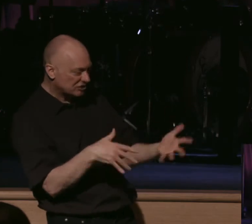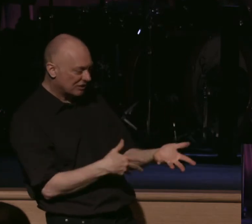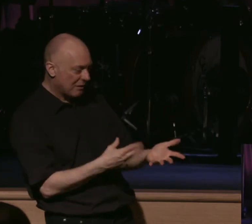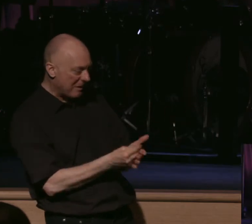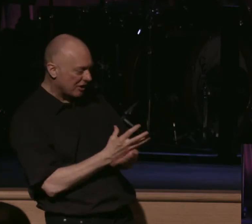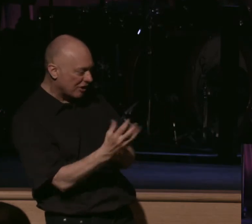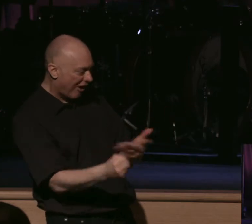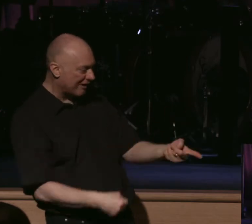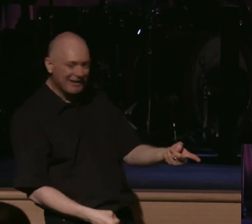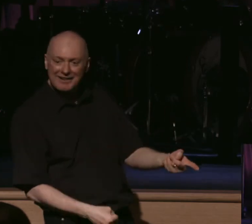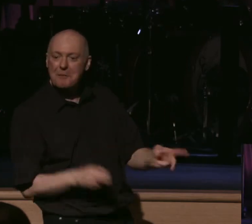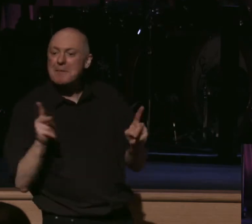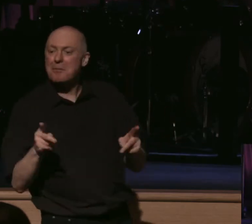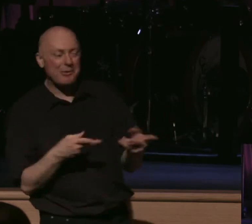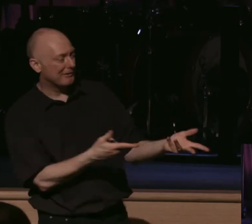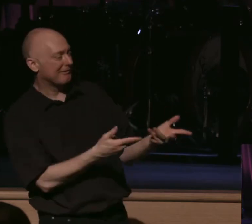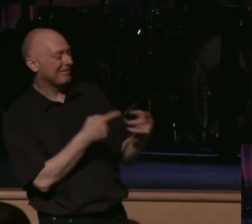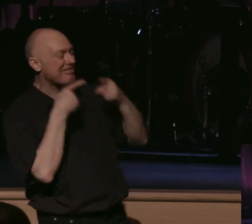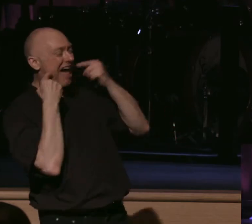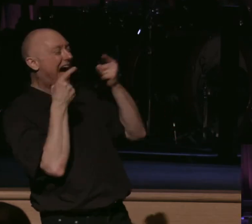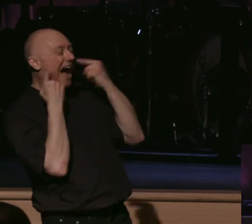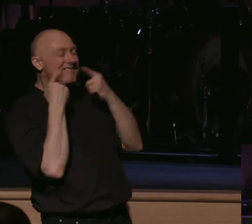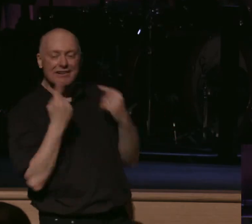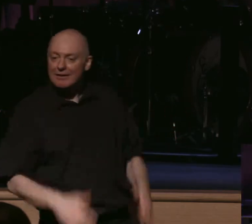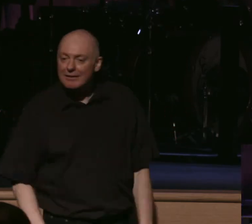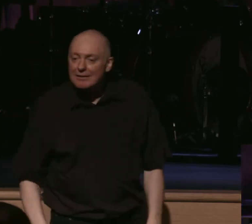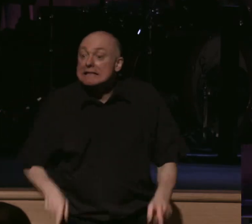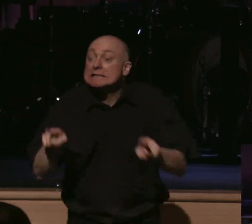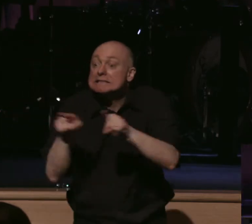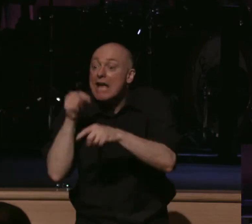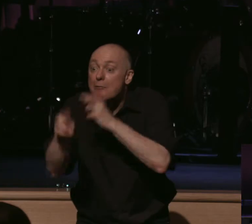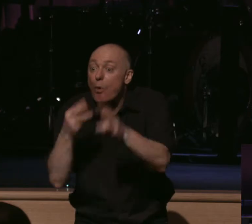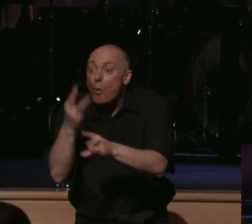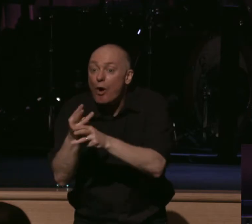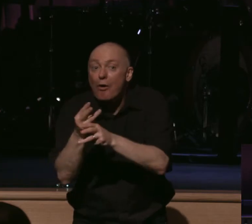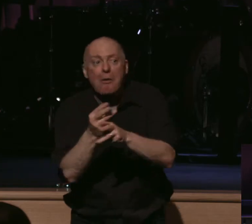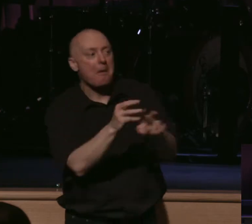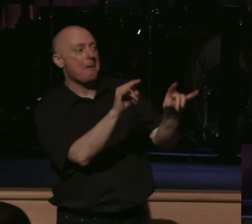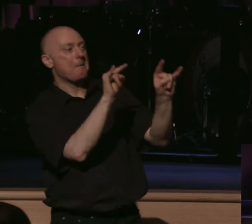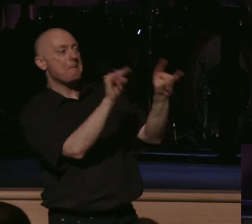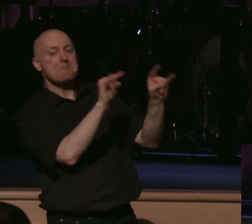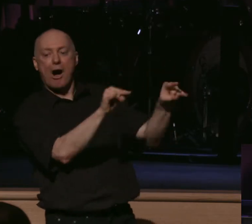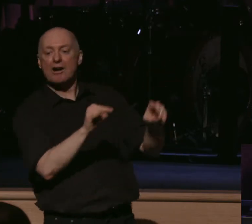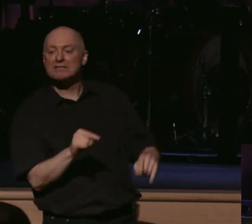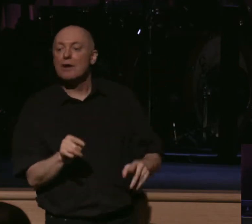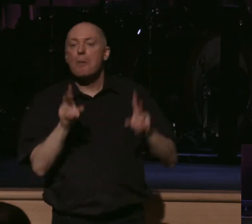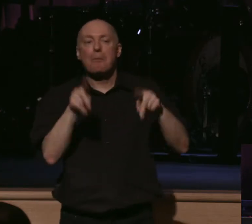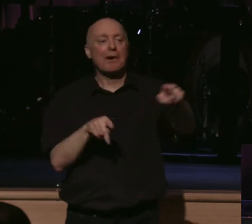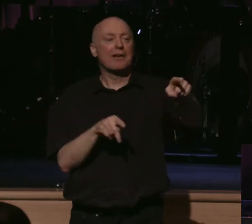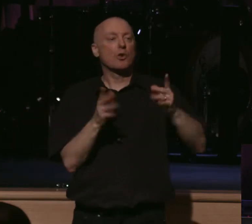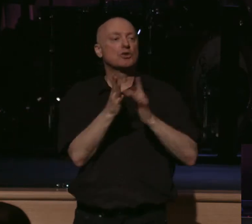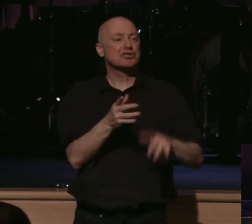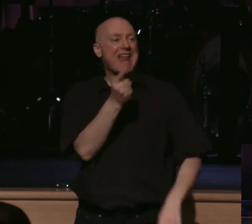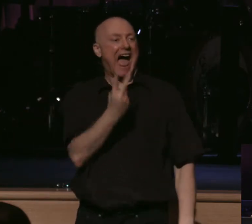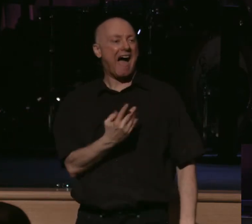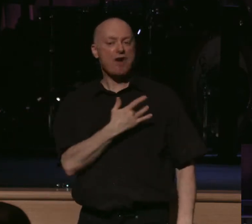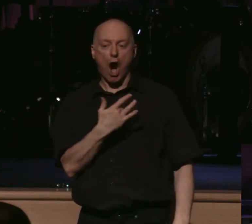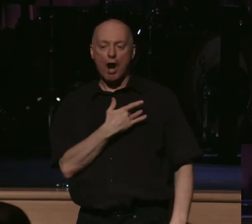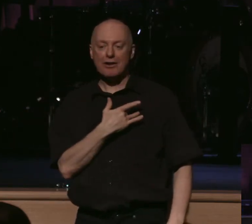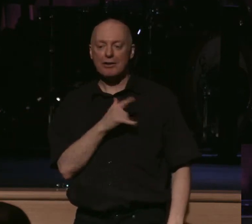See, inherently, this is what happens. The world, the world mocks the half-hearted Christian. The world mocks, I've seen this hundreds